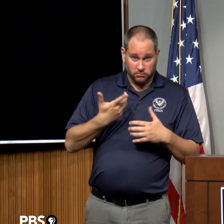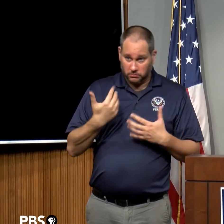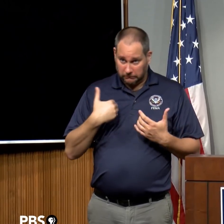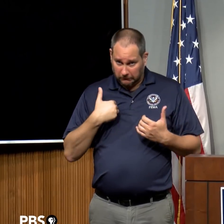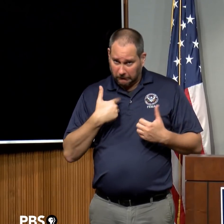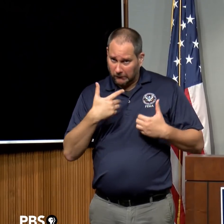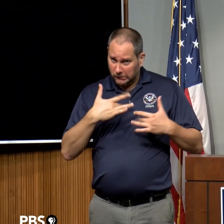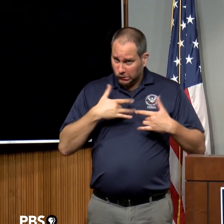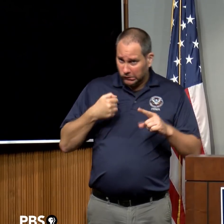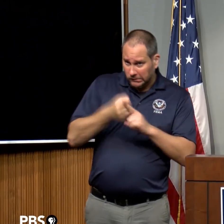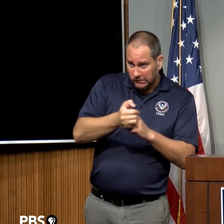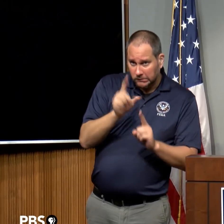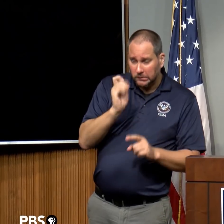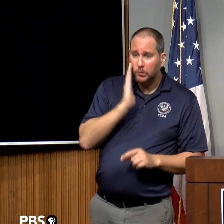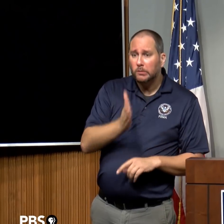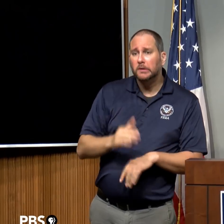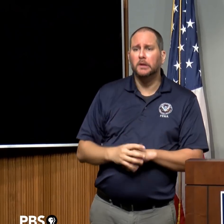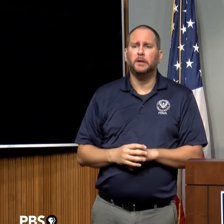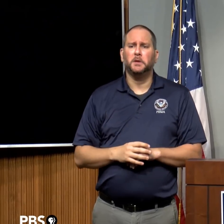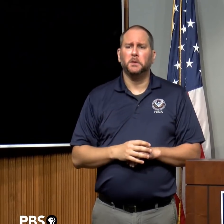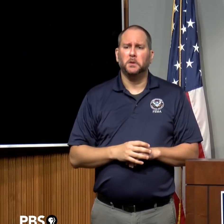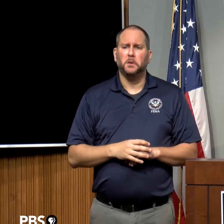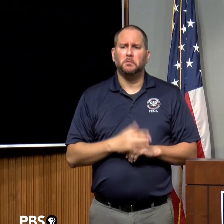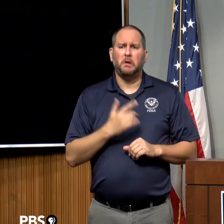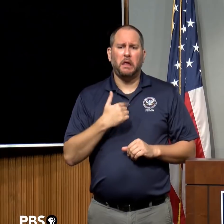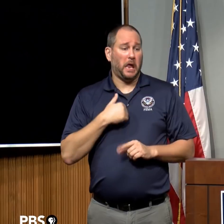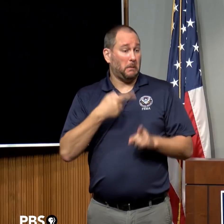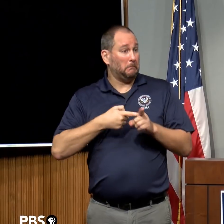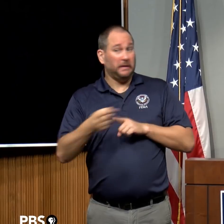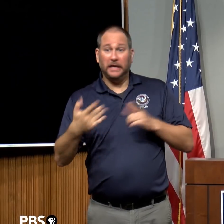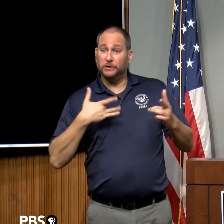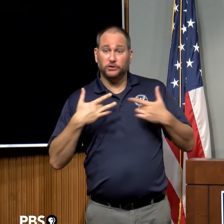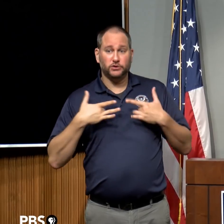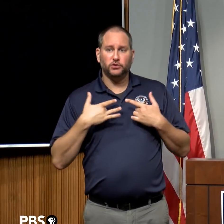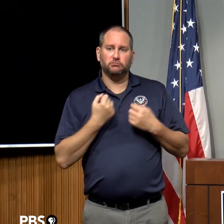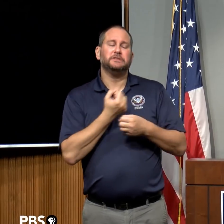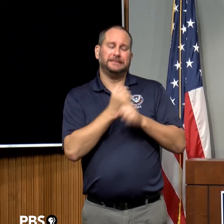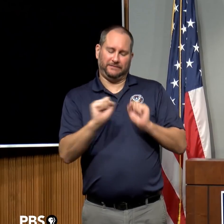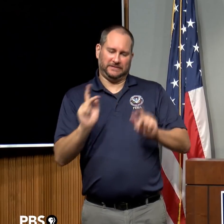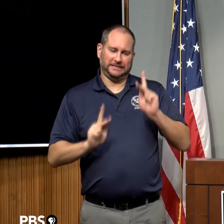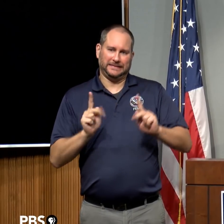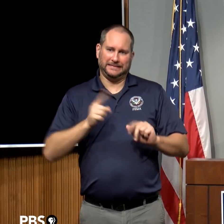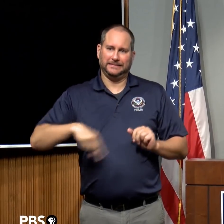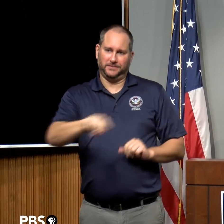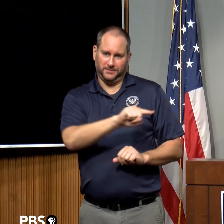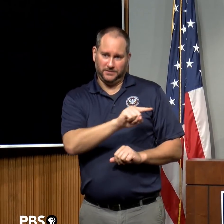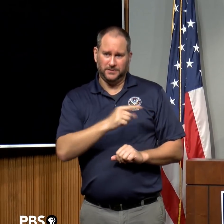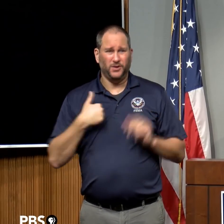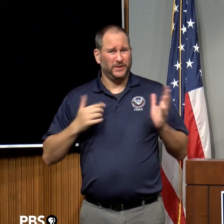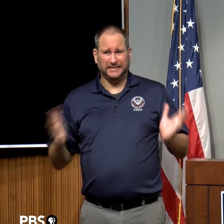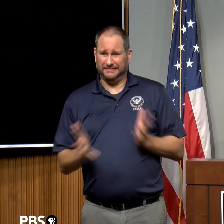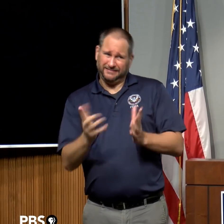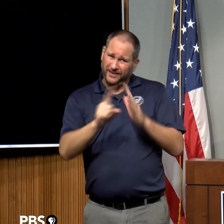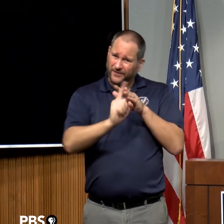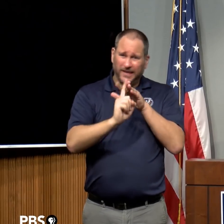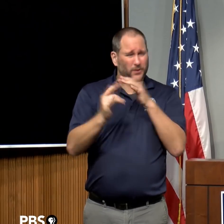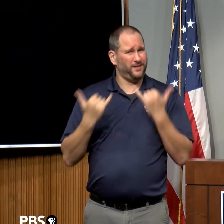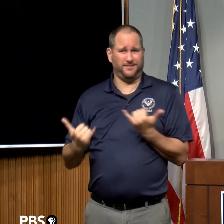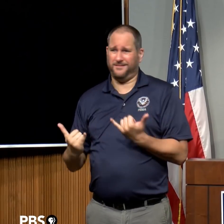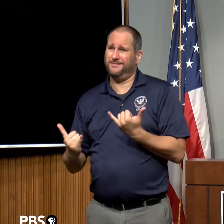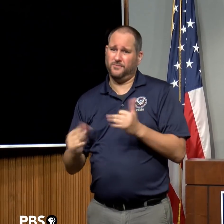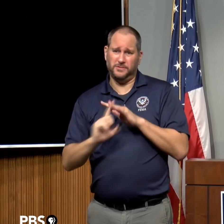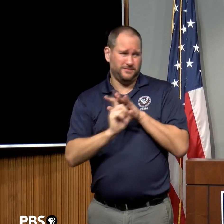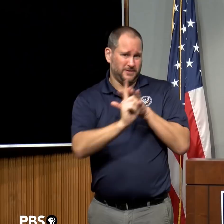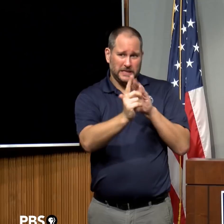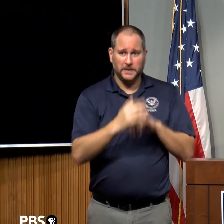now is the safety of the citizens, and we urge that anybody that needs to evacuate, evacuate. Obviously, we'll continue to assess as the